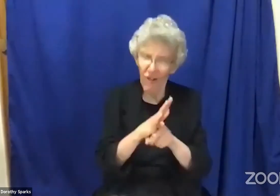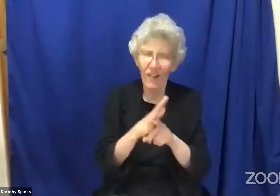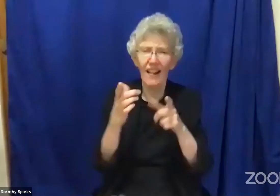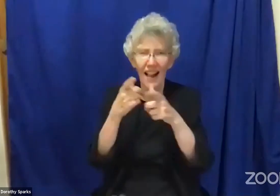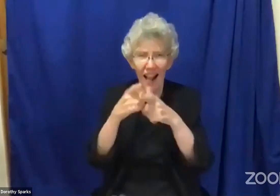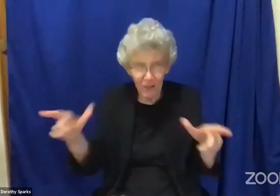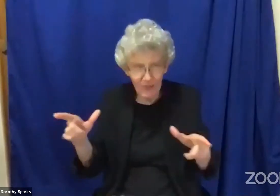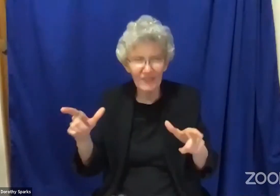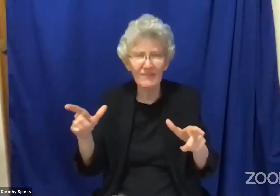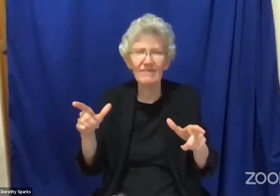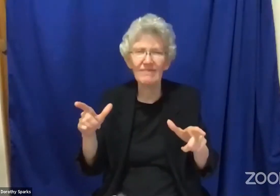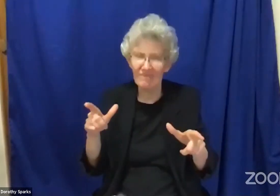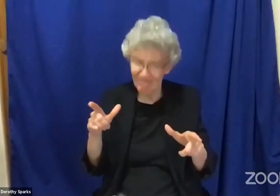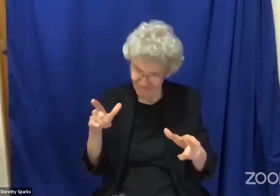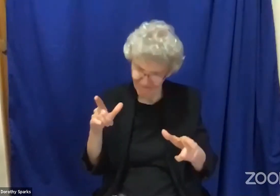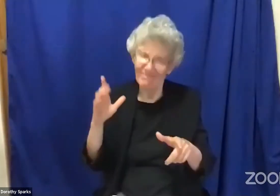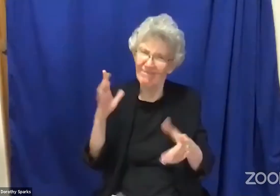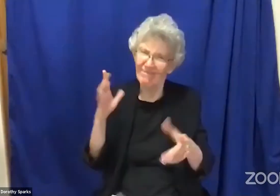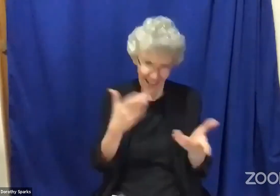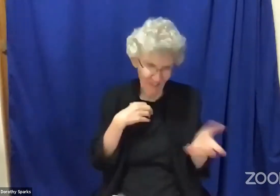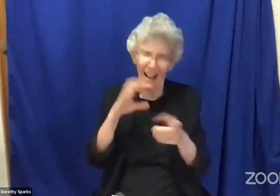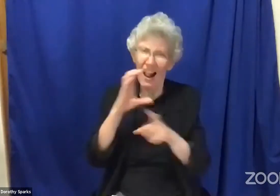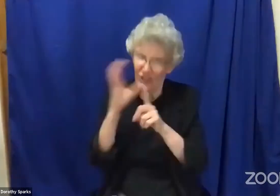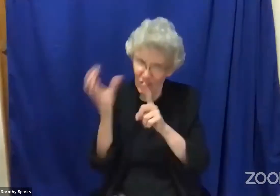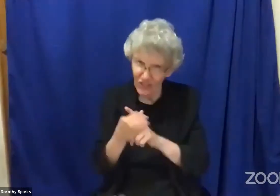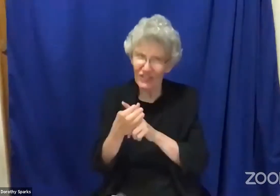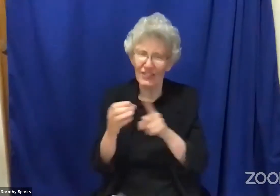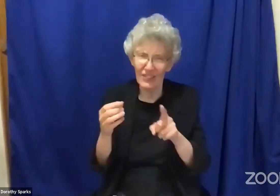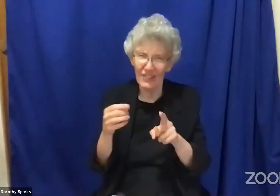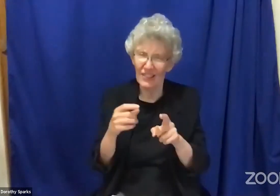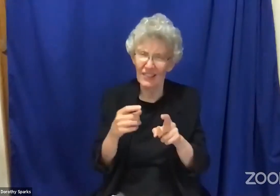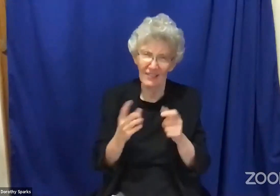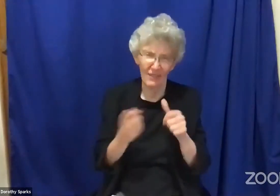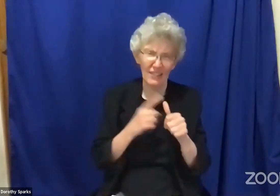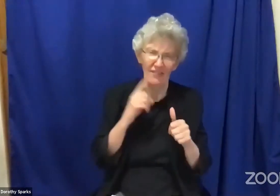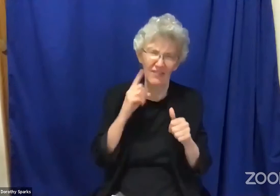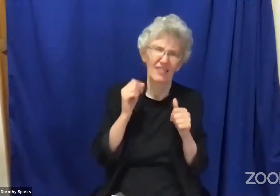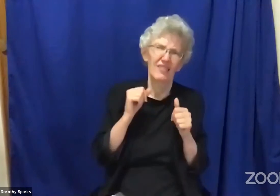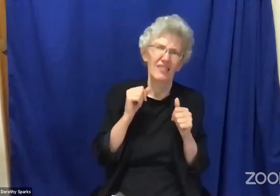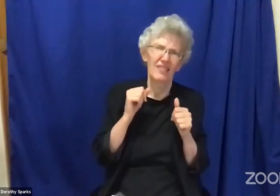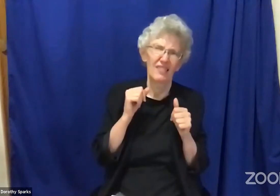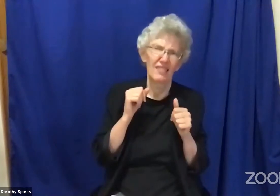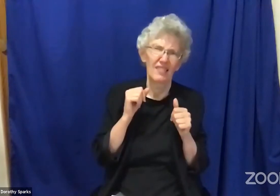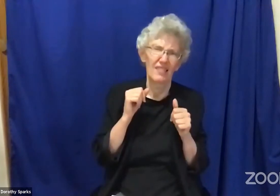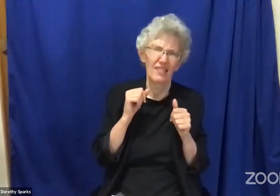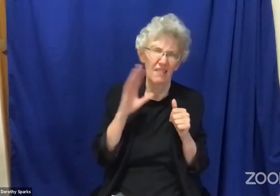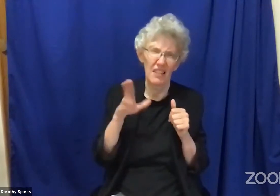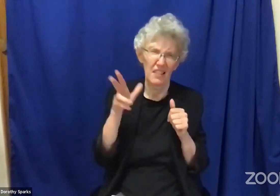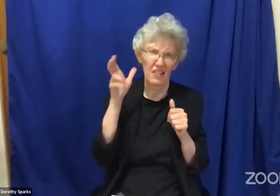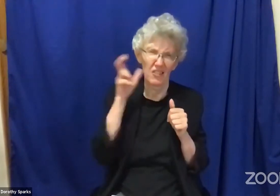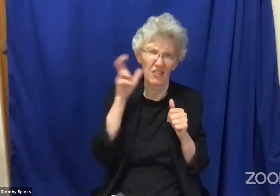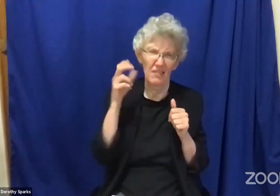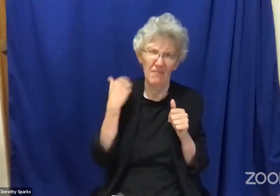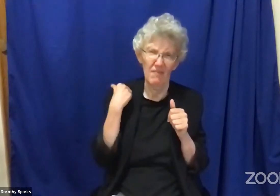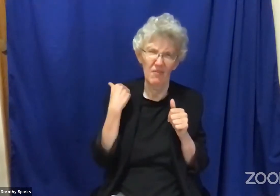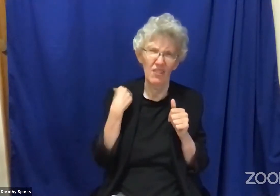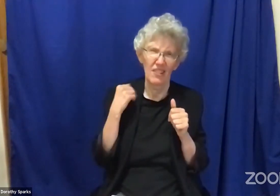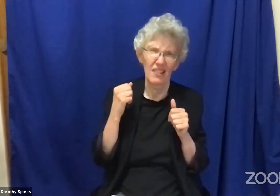research on the deaf community and linguistically discovered and declared that ASL American